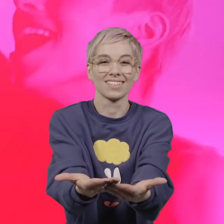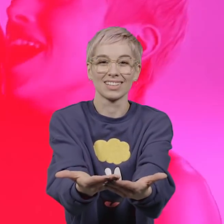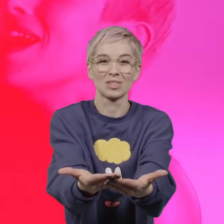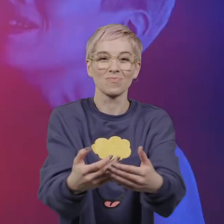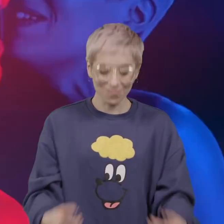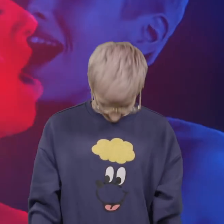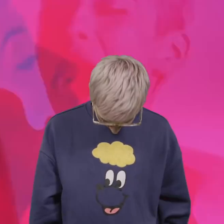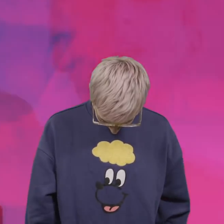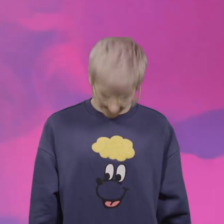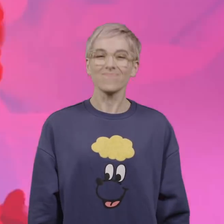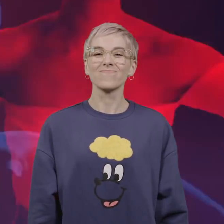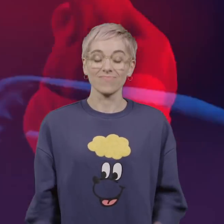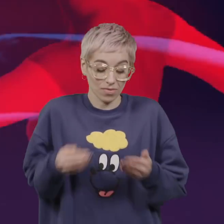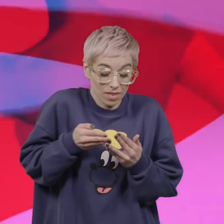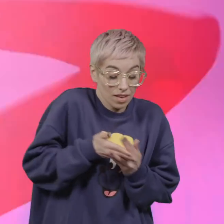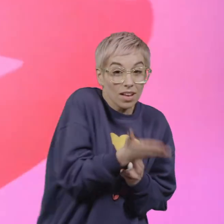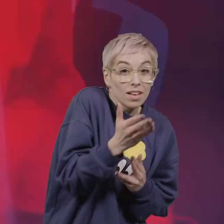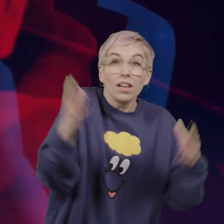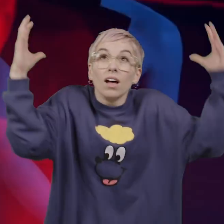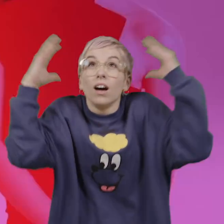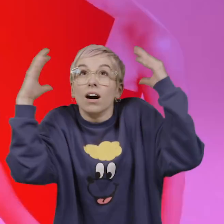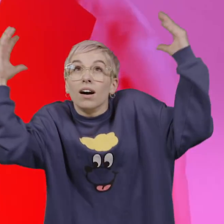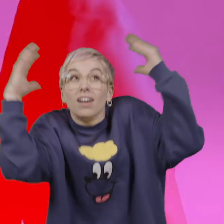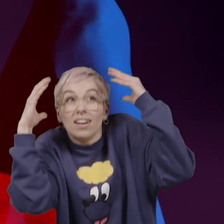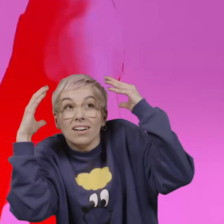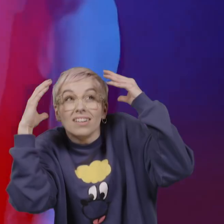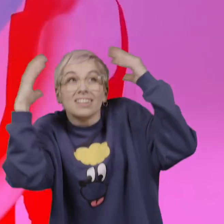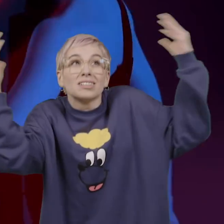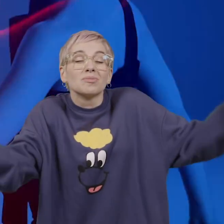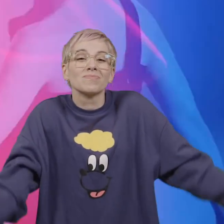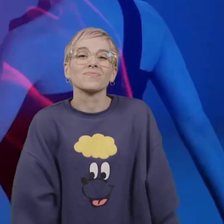you go Hold your head up Through this door